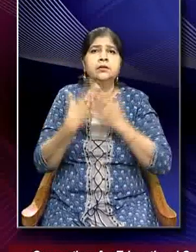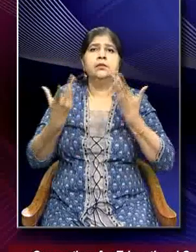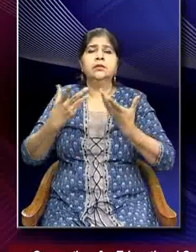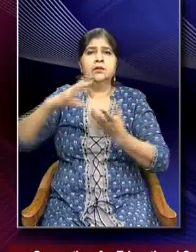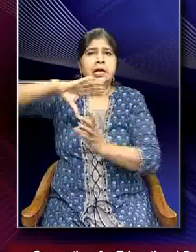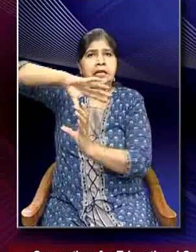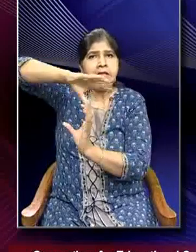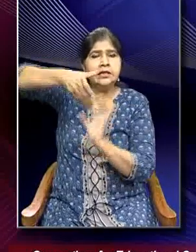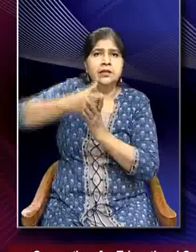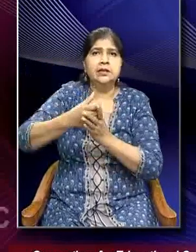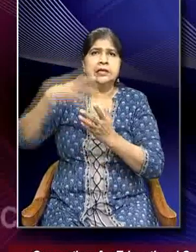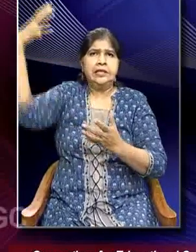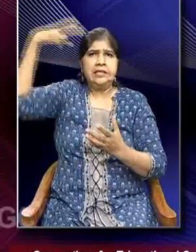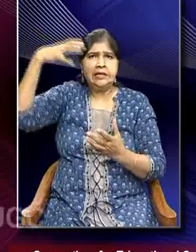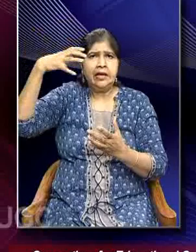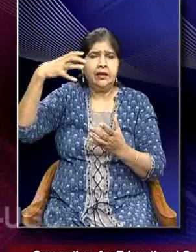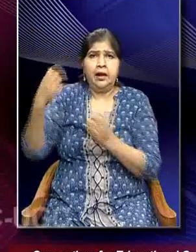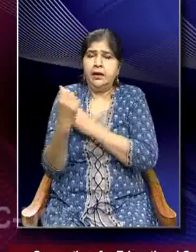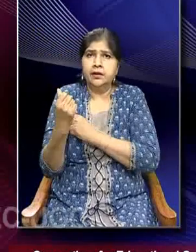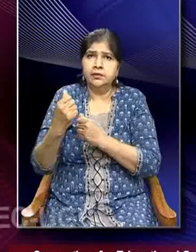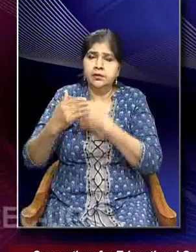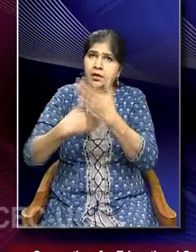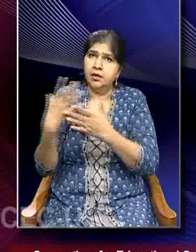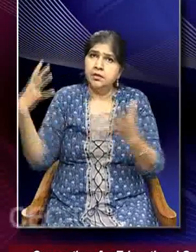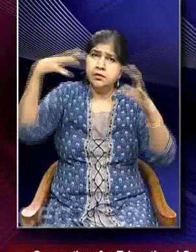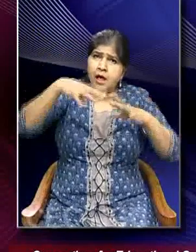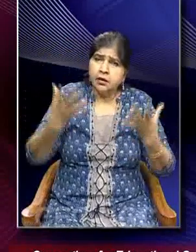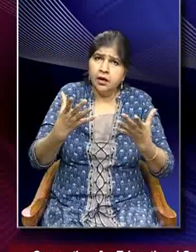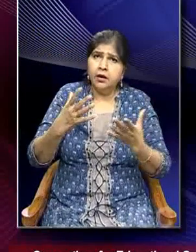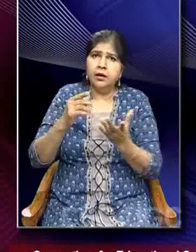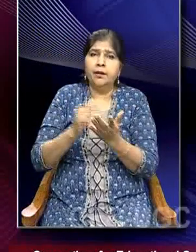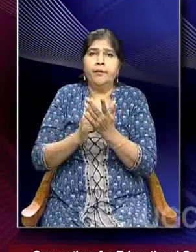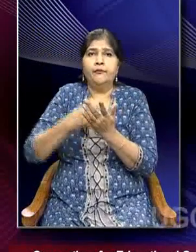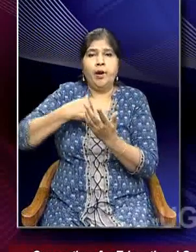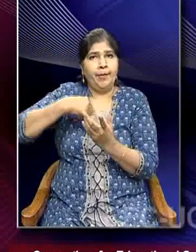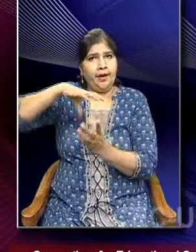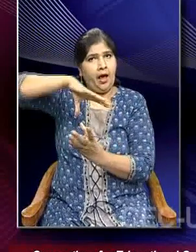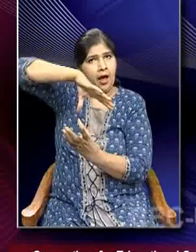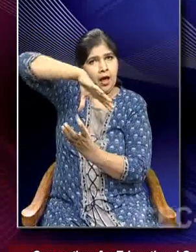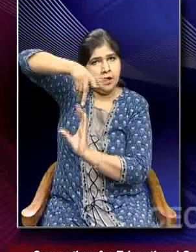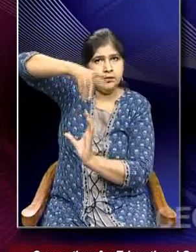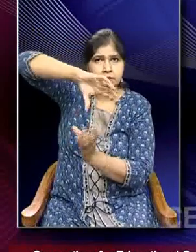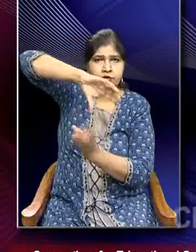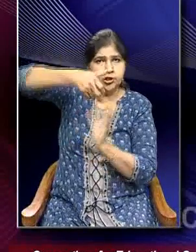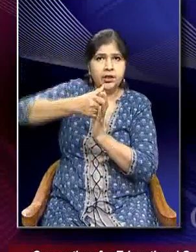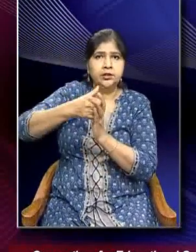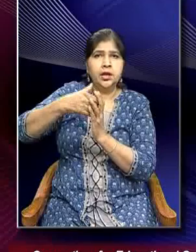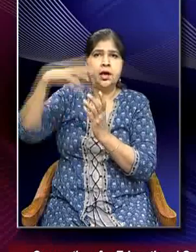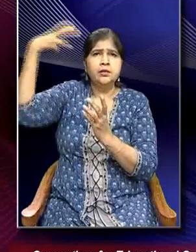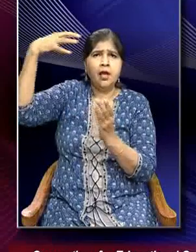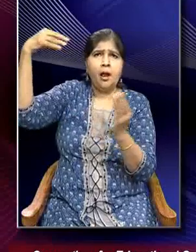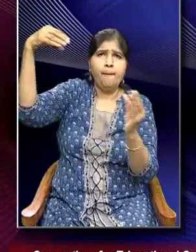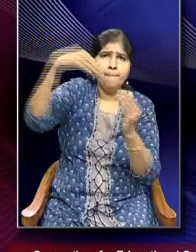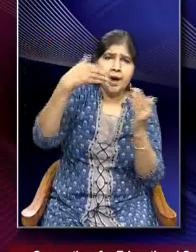sun's energy output, changes in the Earth's reflectivity. Natural